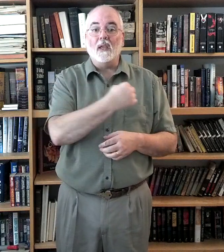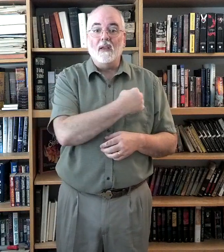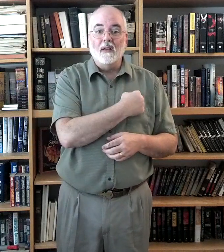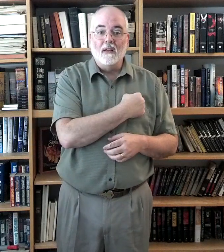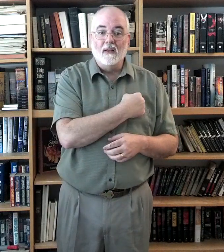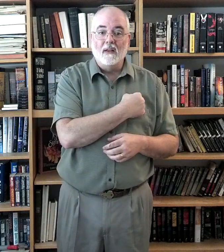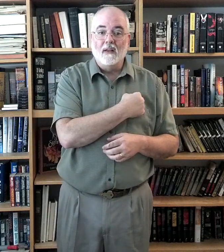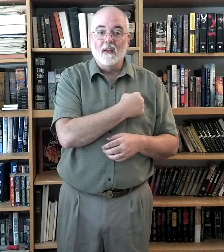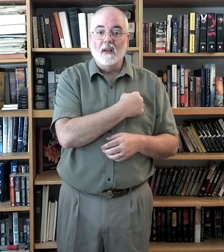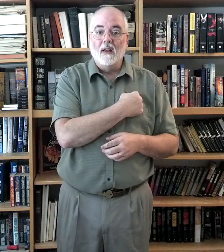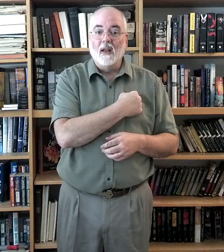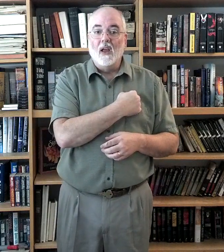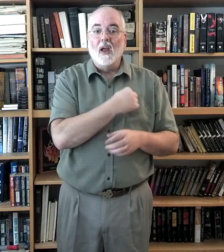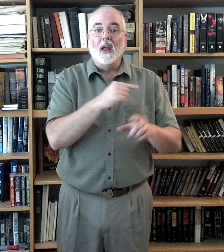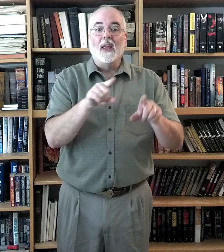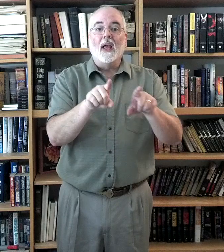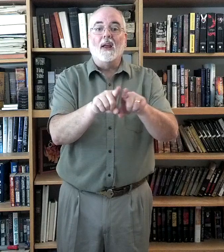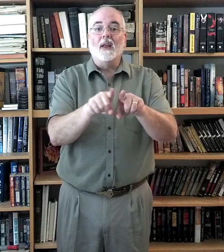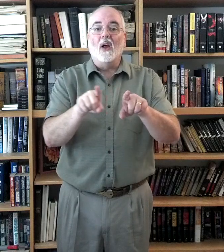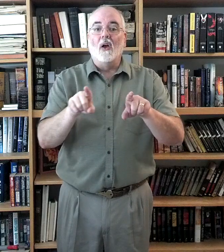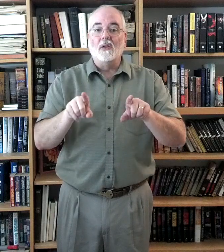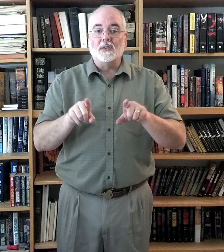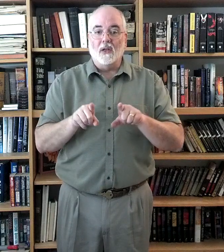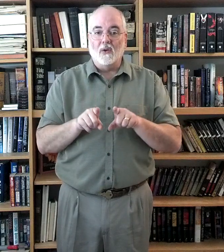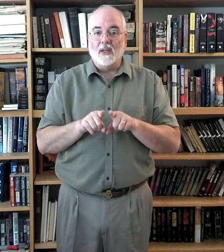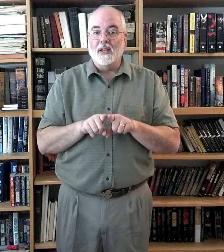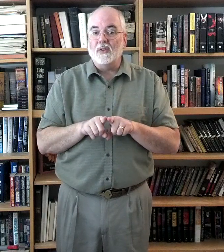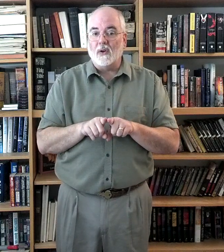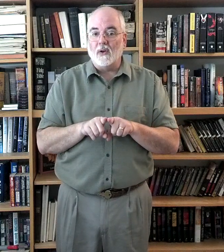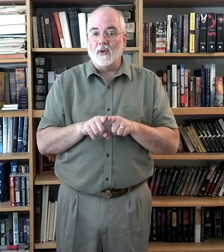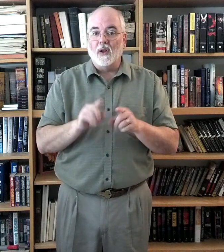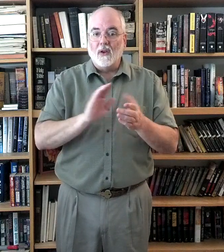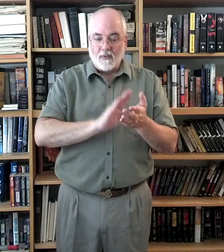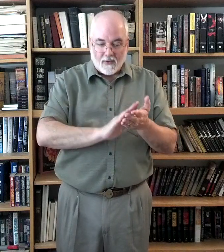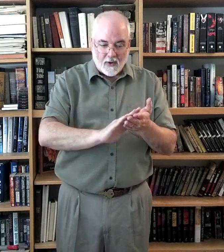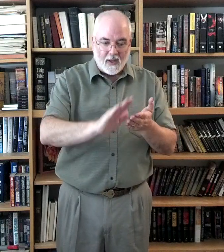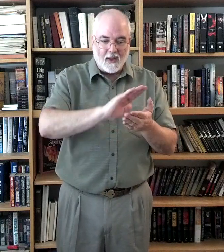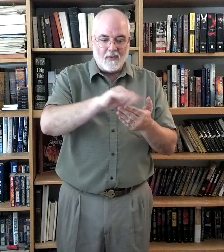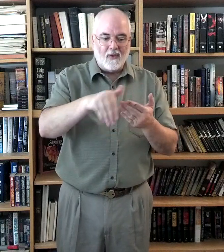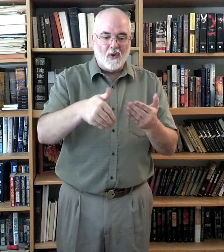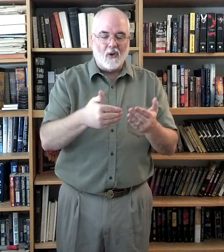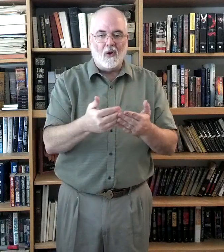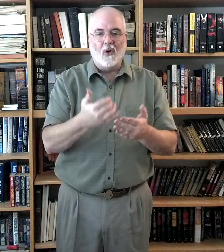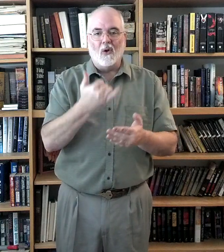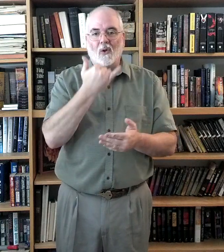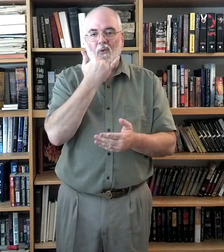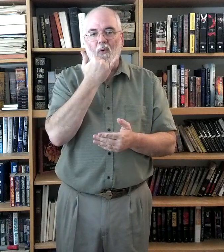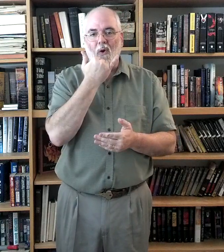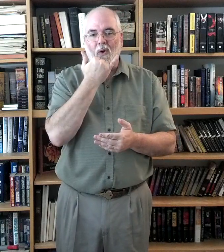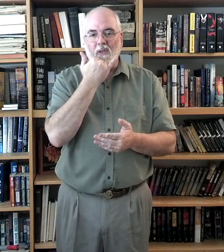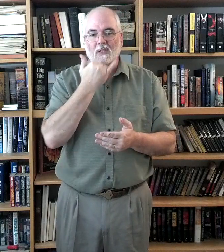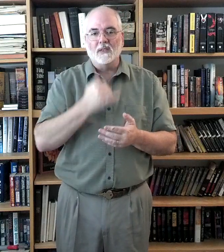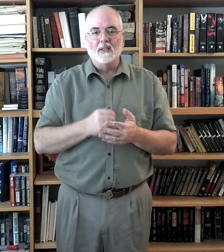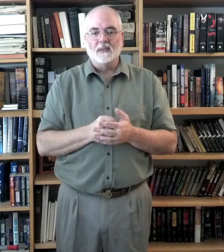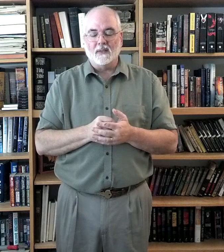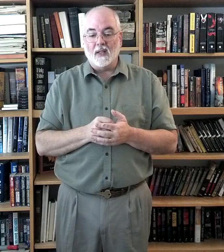also, in turn, forgive all wrongs. Okay?